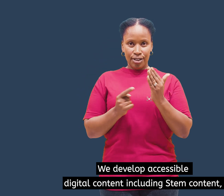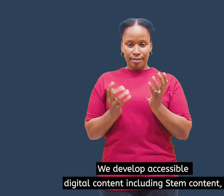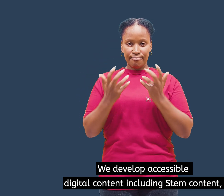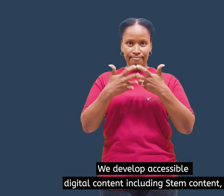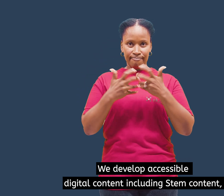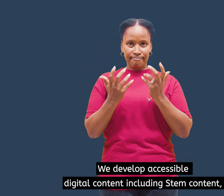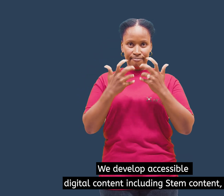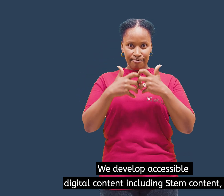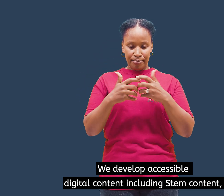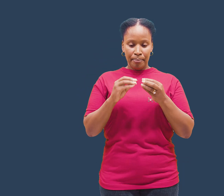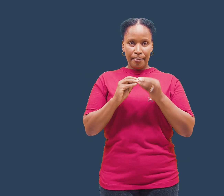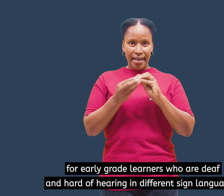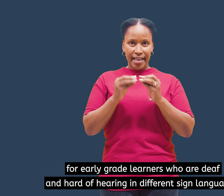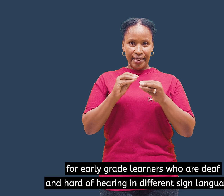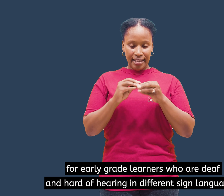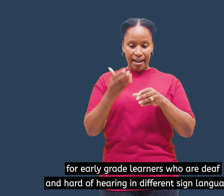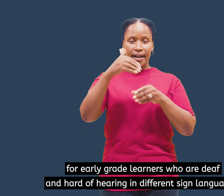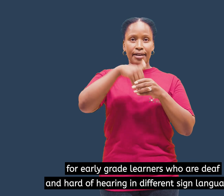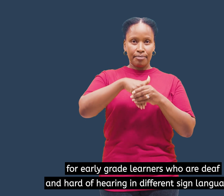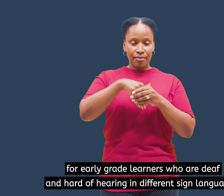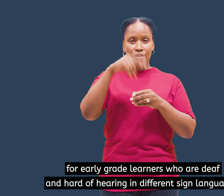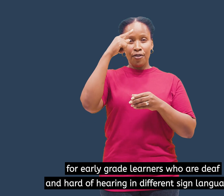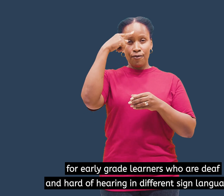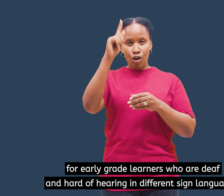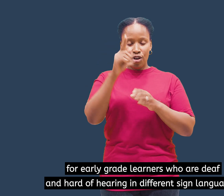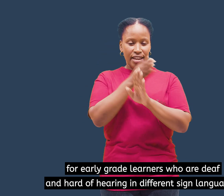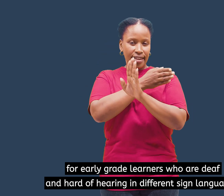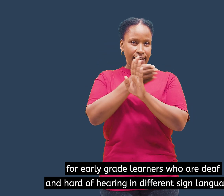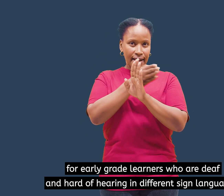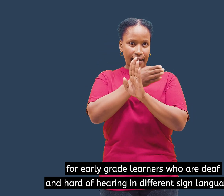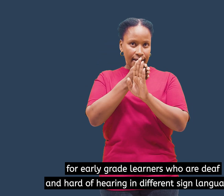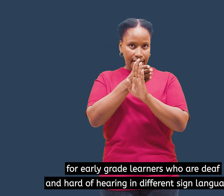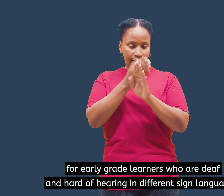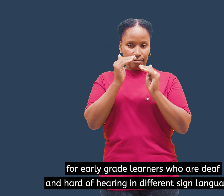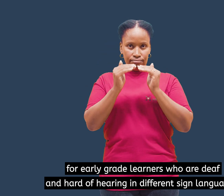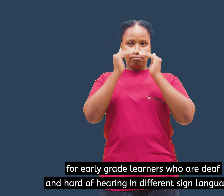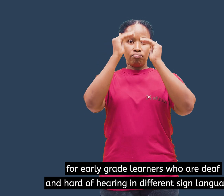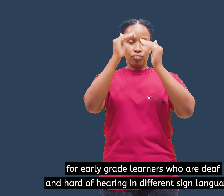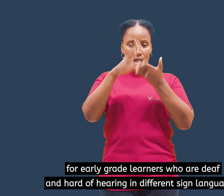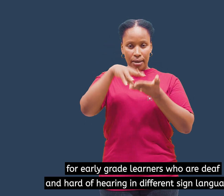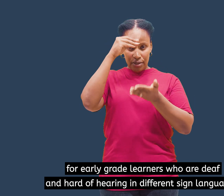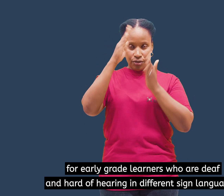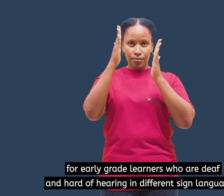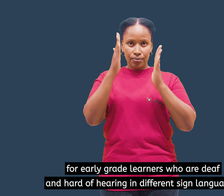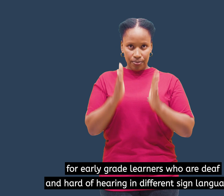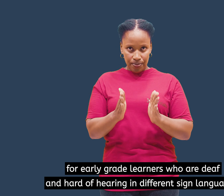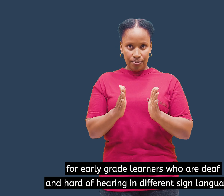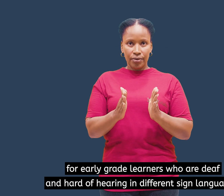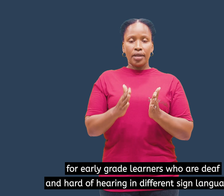for early grade learners who are deaf and hard of hearing in different sign languages.